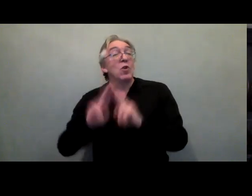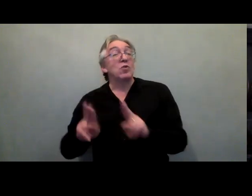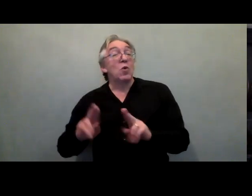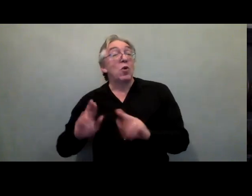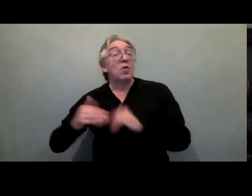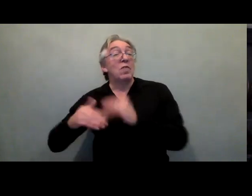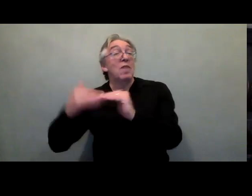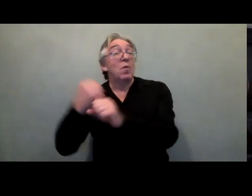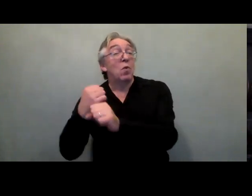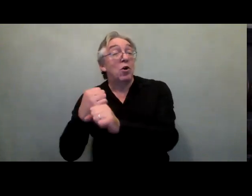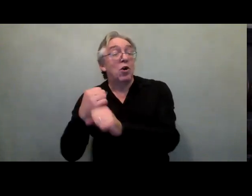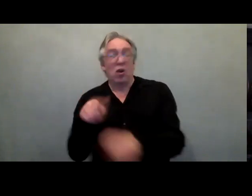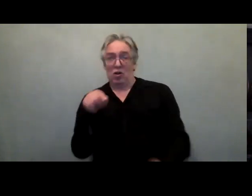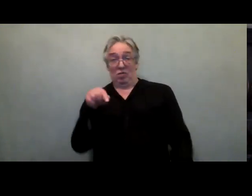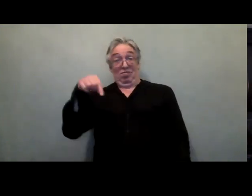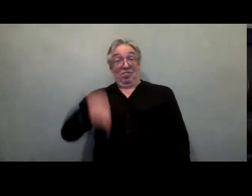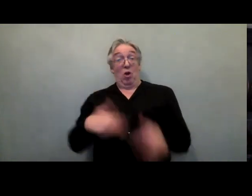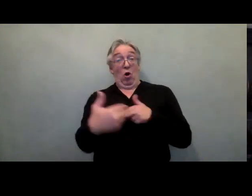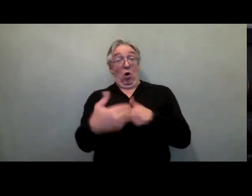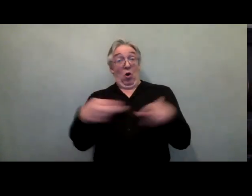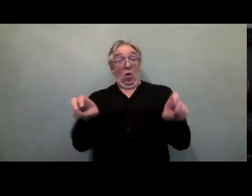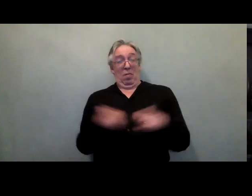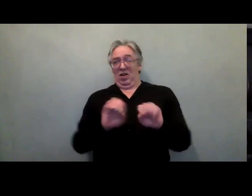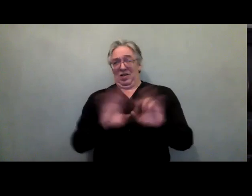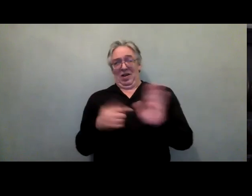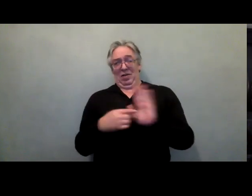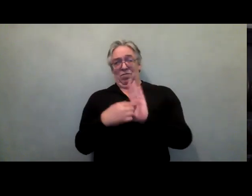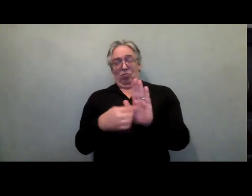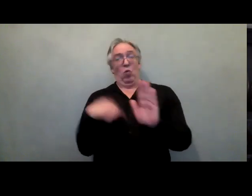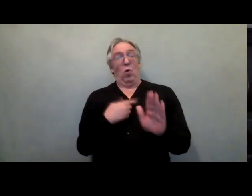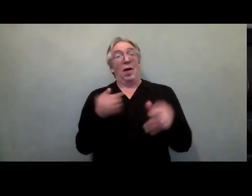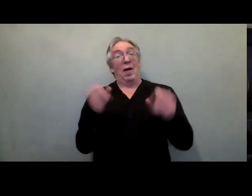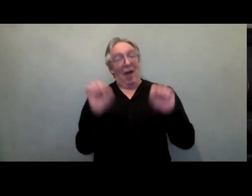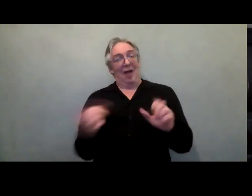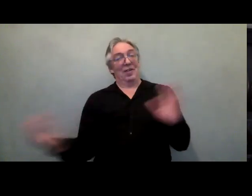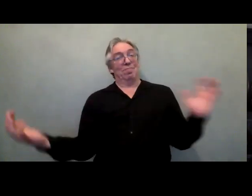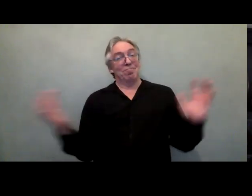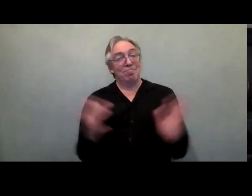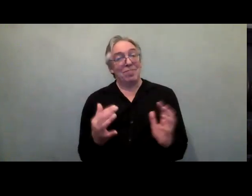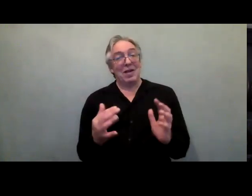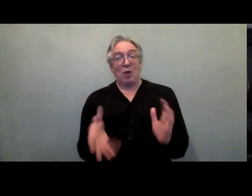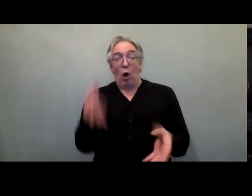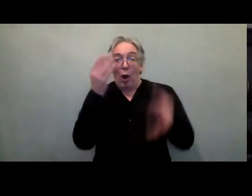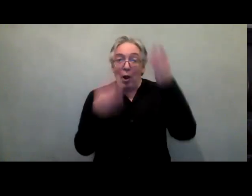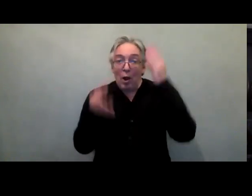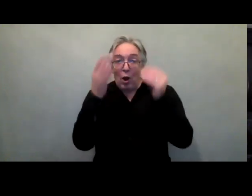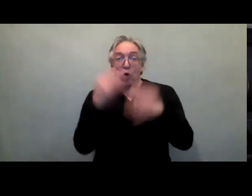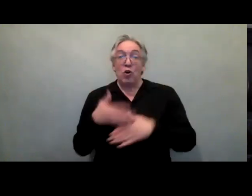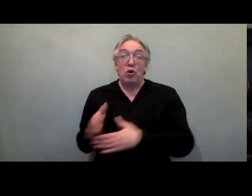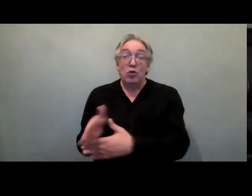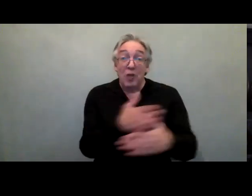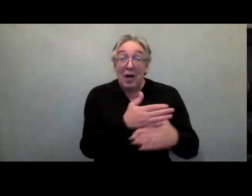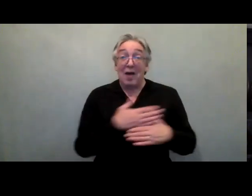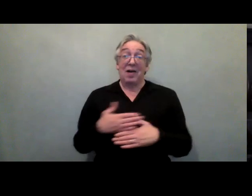example of the network's ability to convene and to share experiences and learning. And data, as we've heard